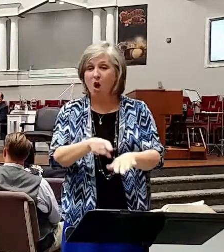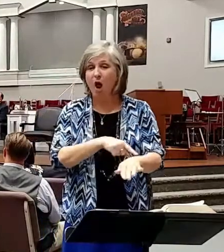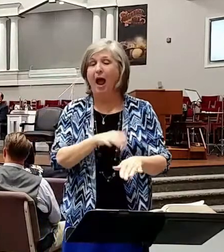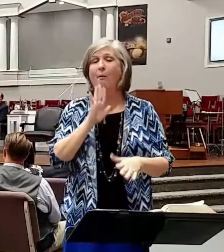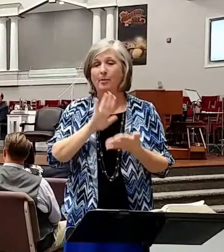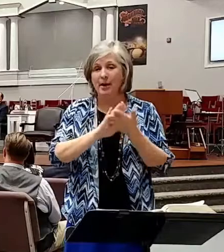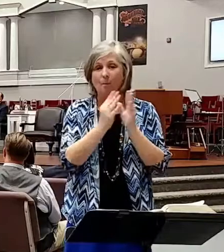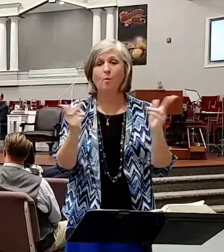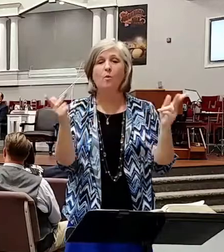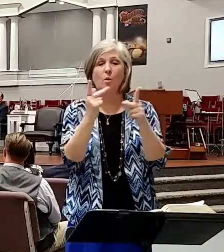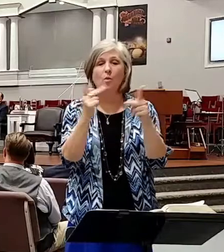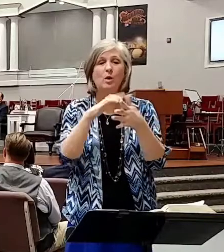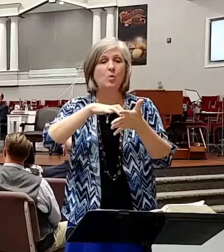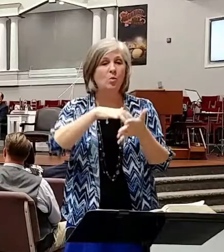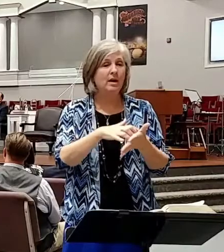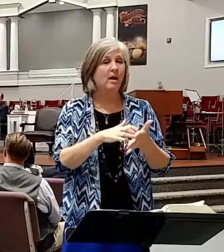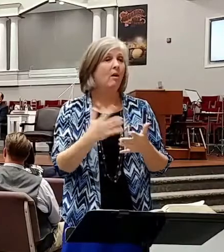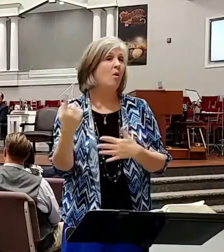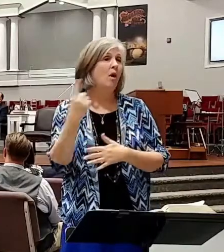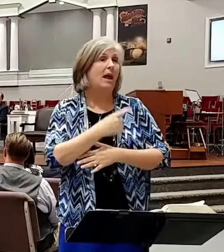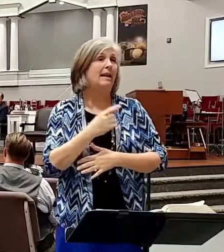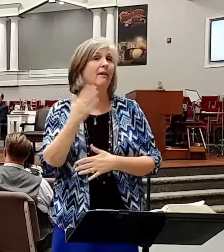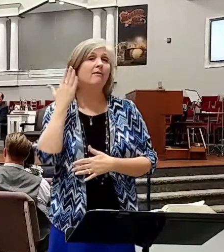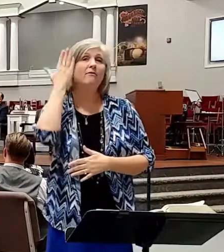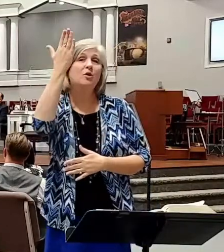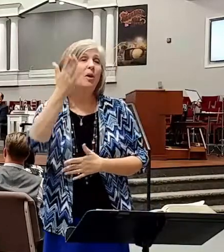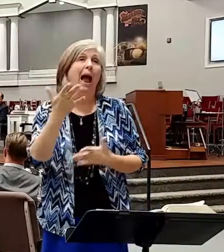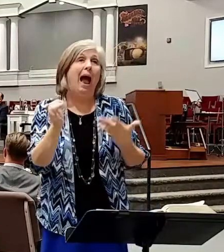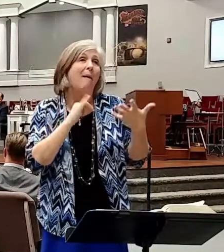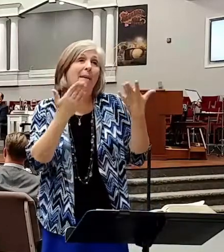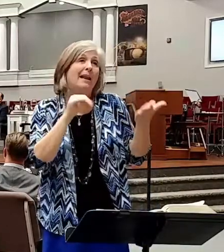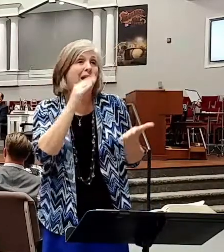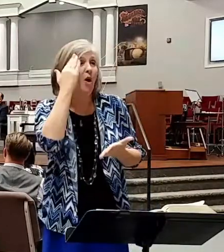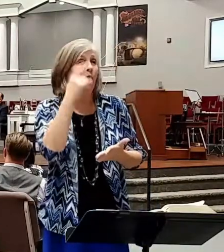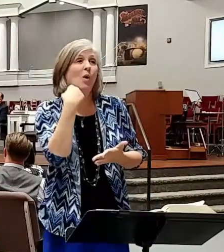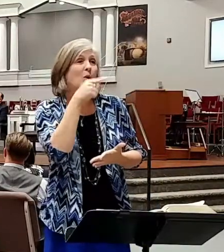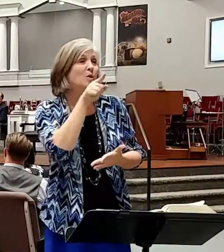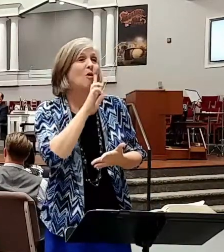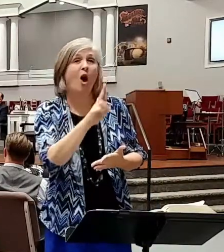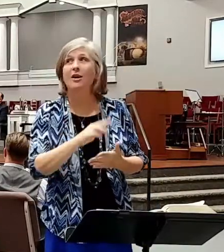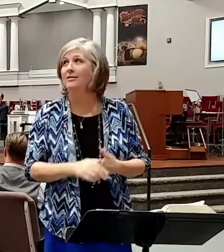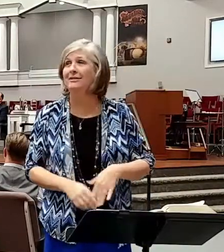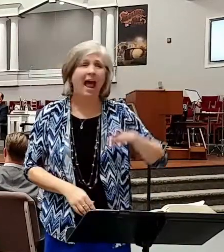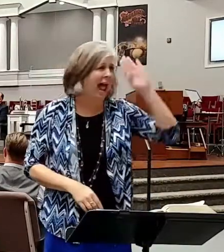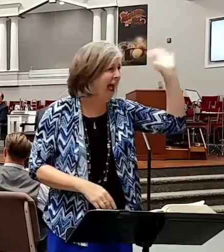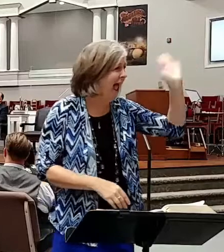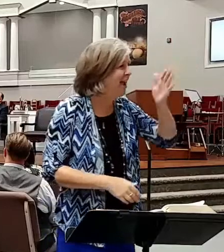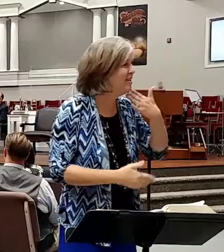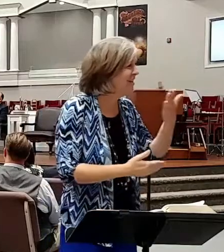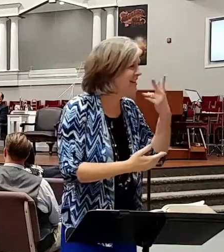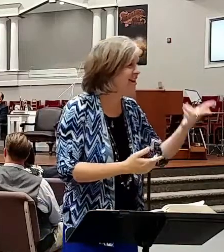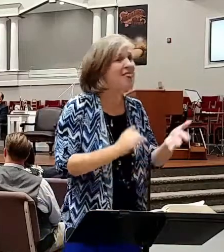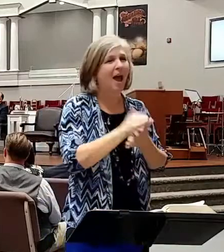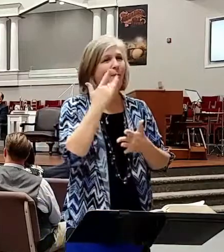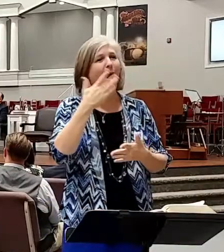weaker and the day will come when I don't even know who y'all are. Hey brother, good to see you. That's why brother and sister are good names in the church.